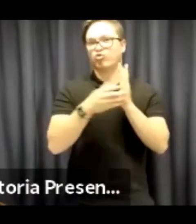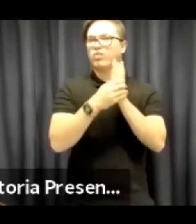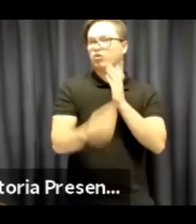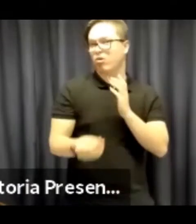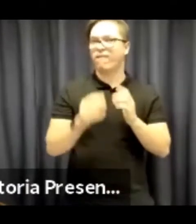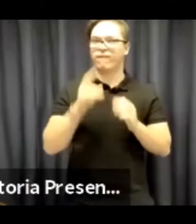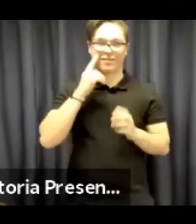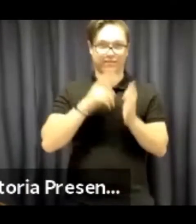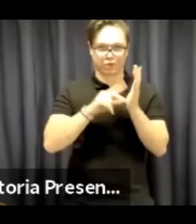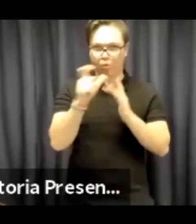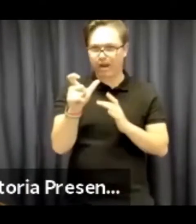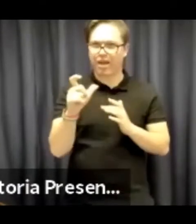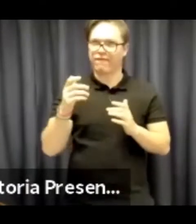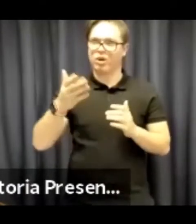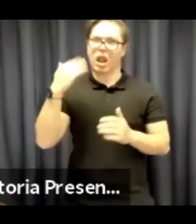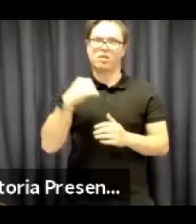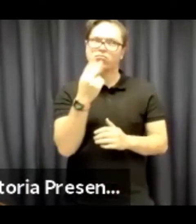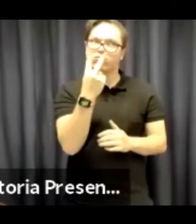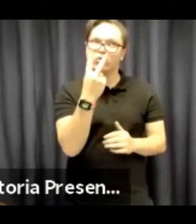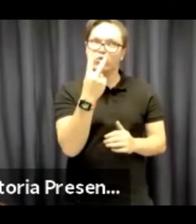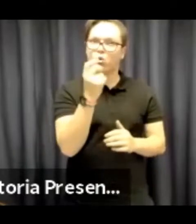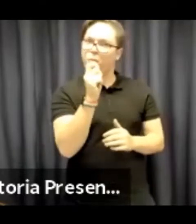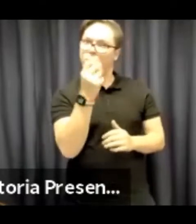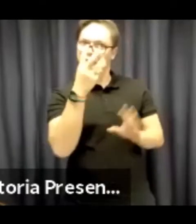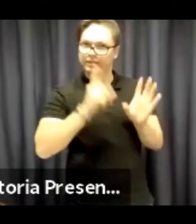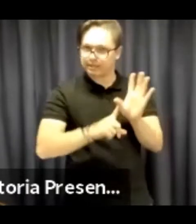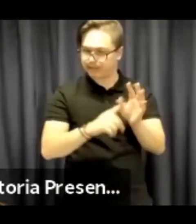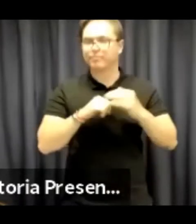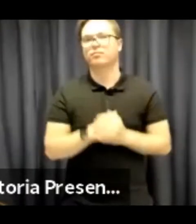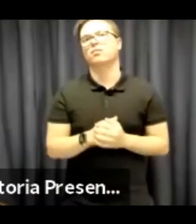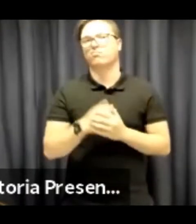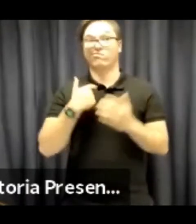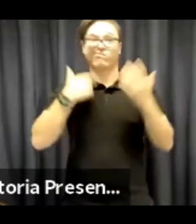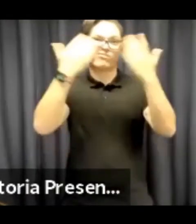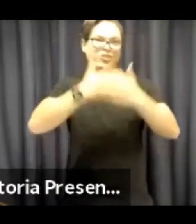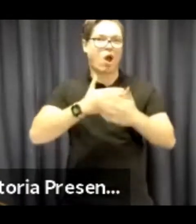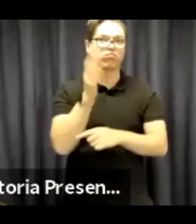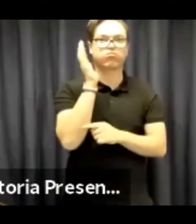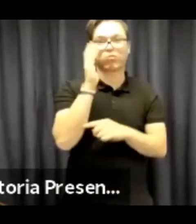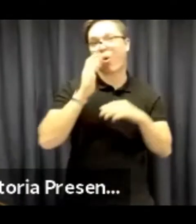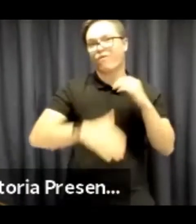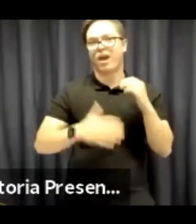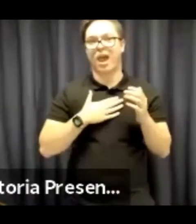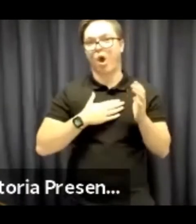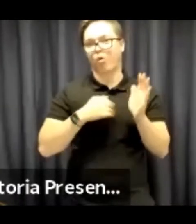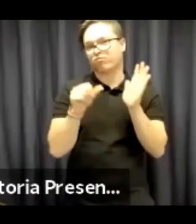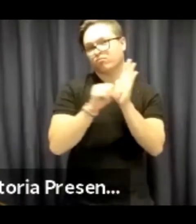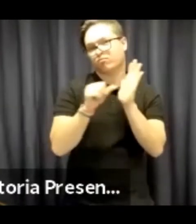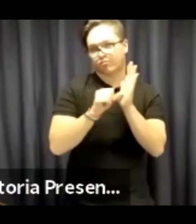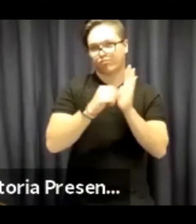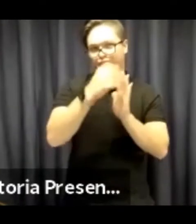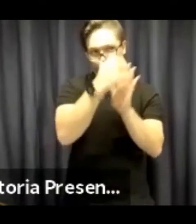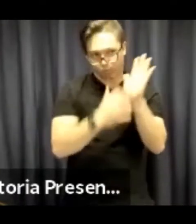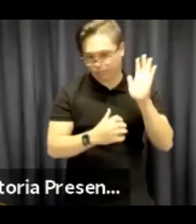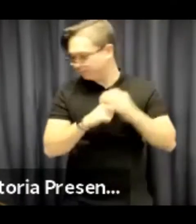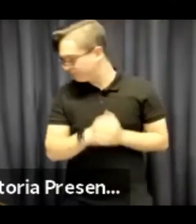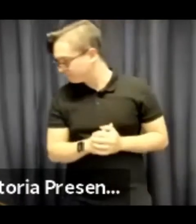my sign name and I'm treasurer for De Victoria and have been for almost three years now. Tonight I will be going through our